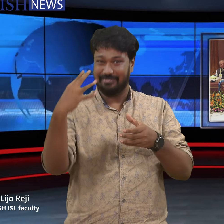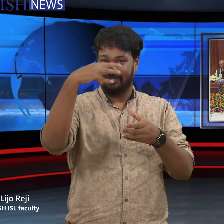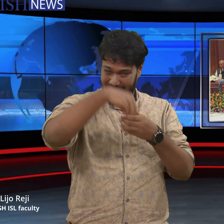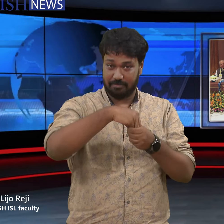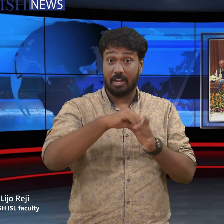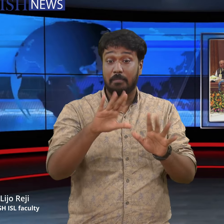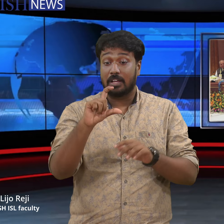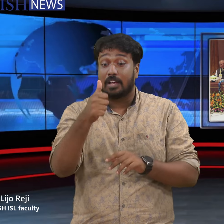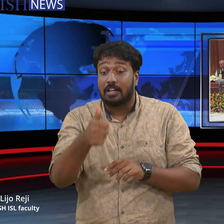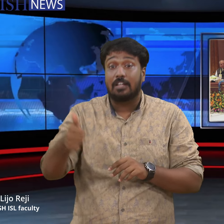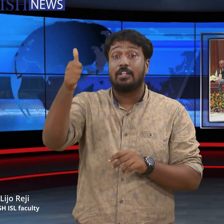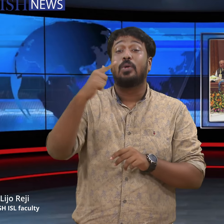according to an official notification.